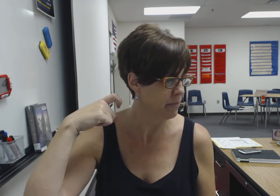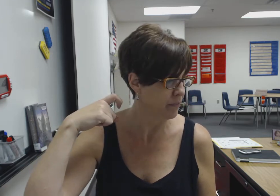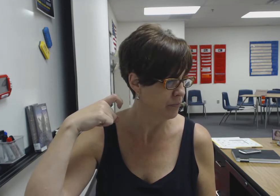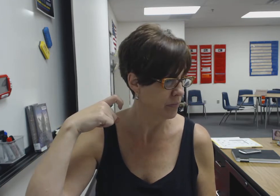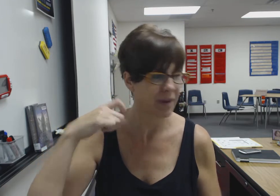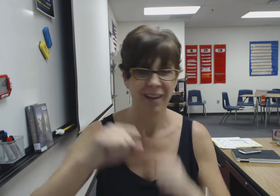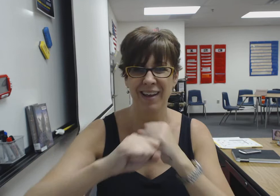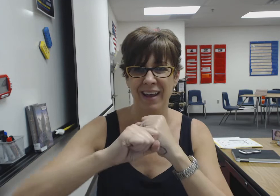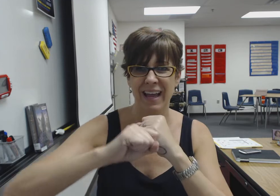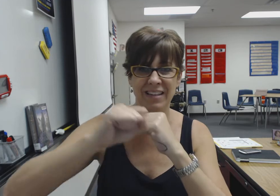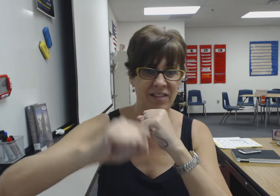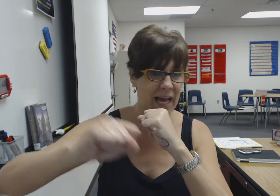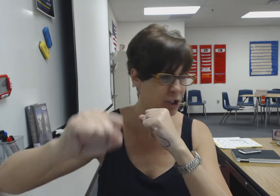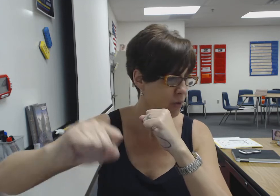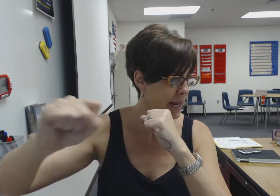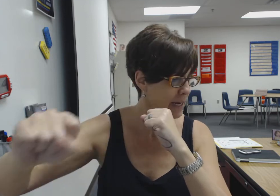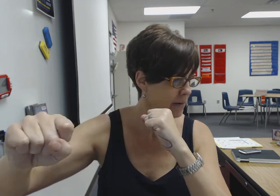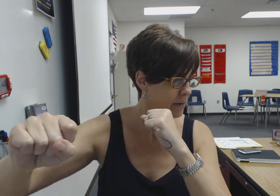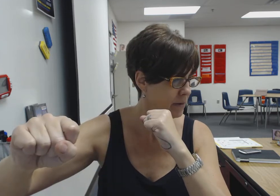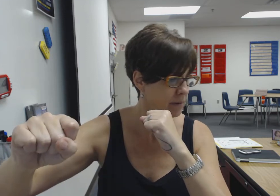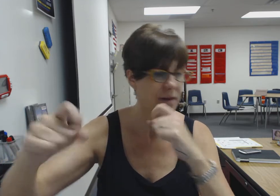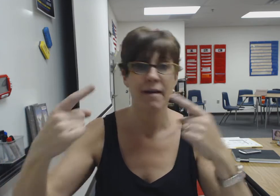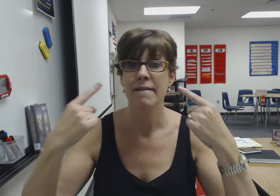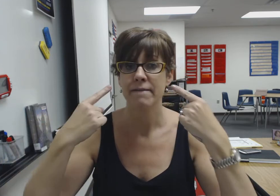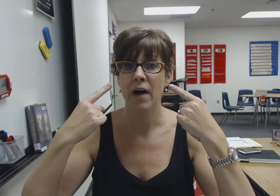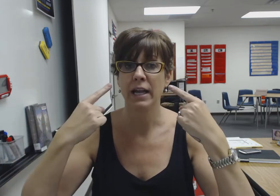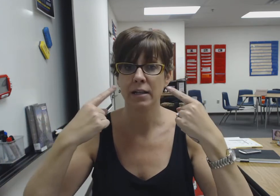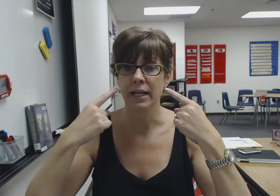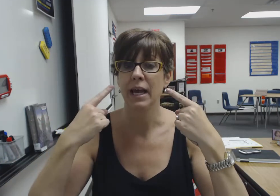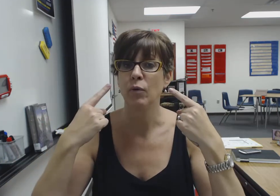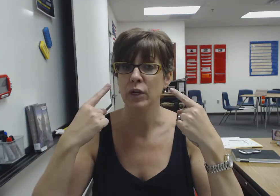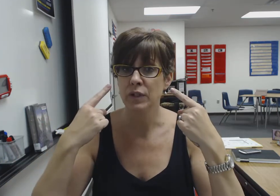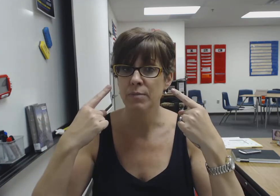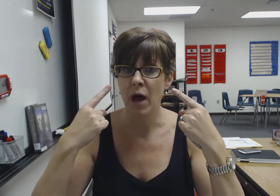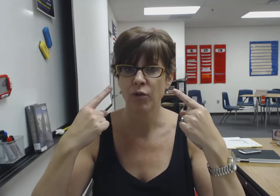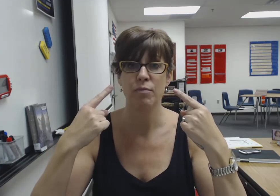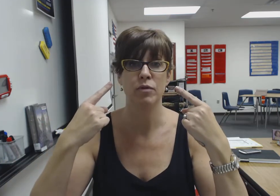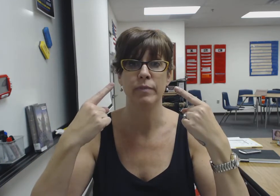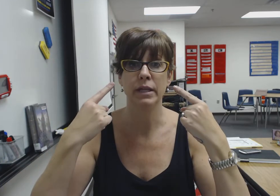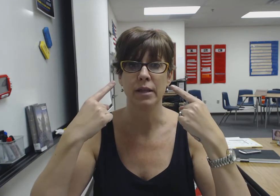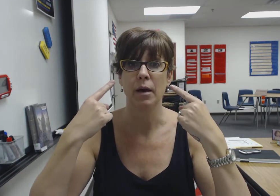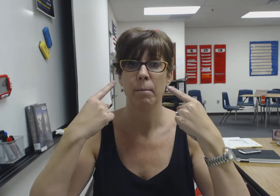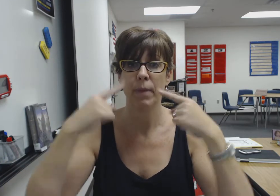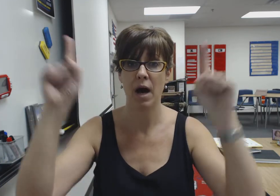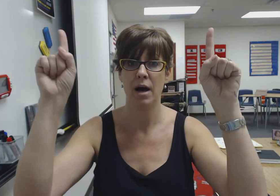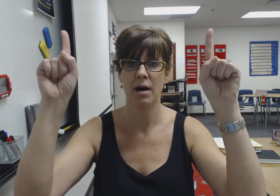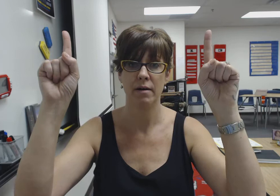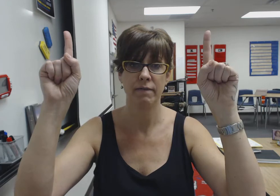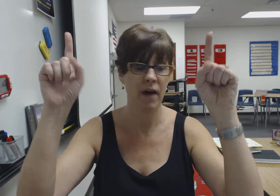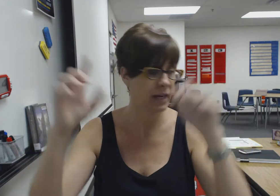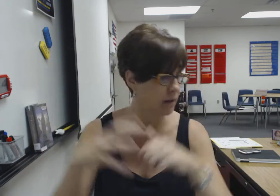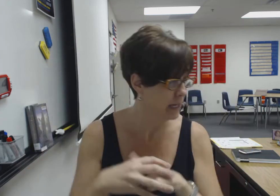exaggerate finally and we use the mouth movement the finally